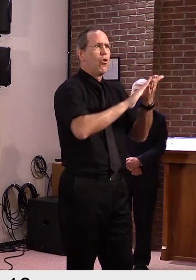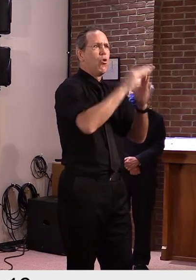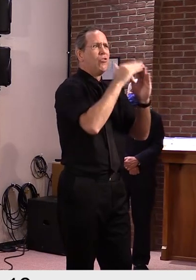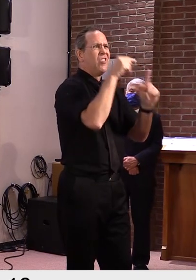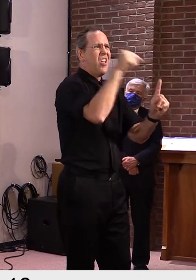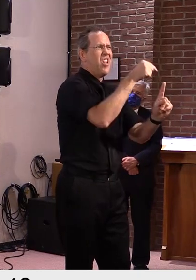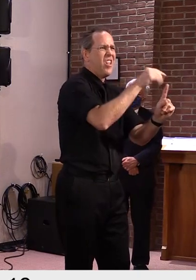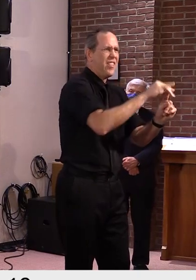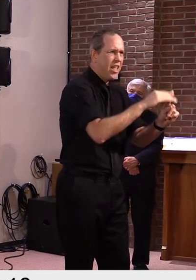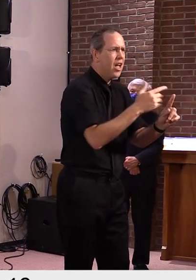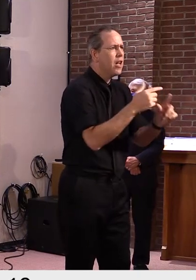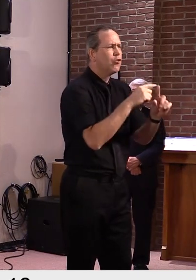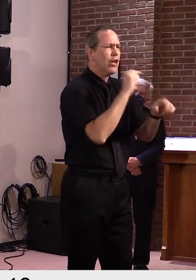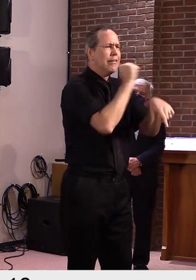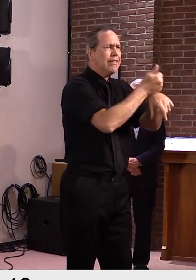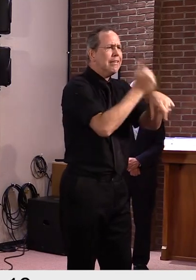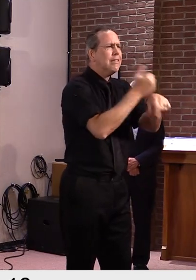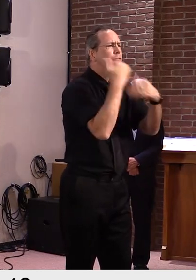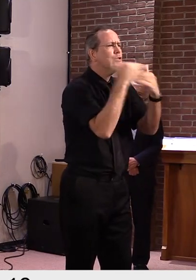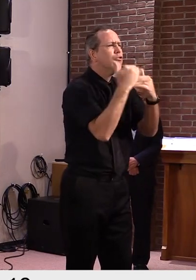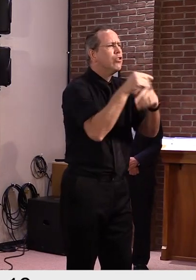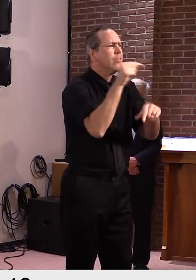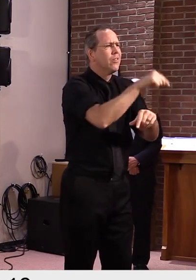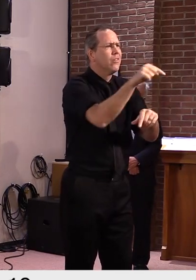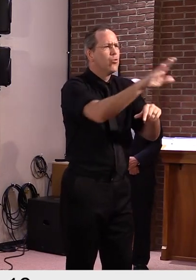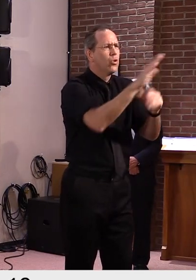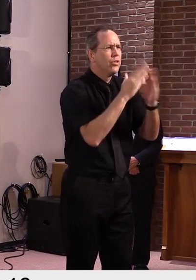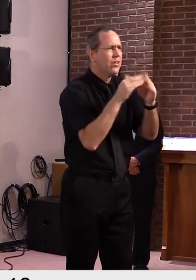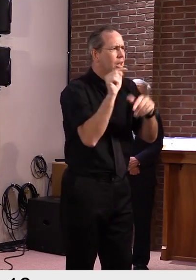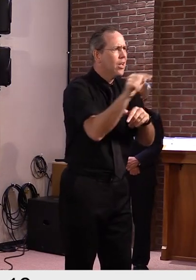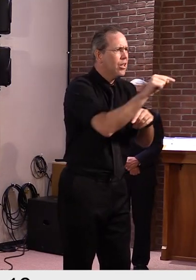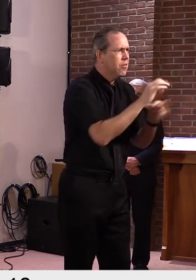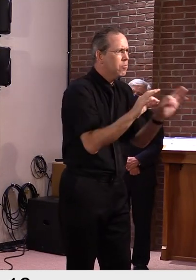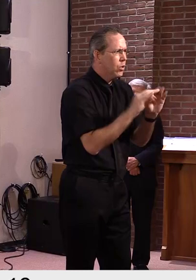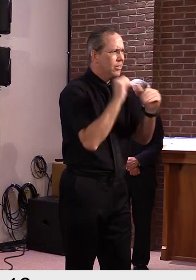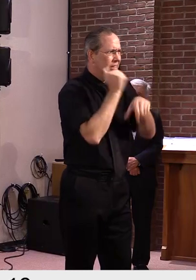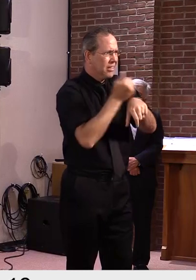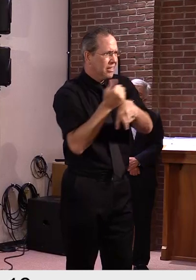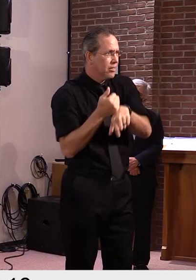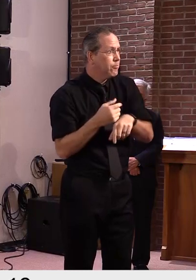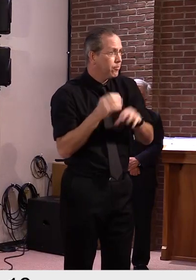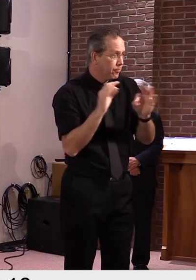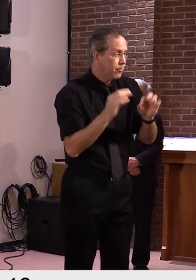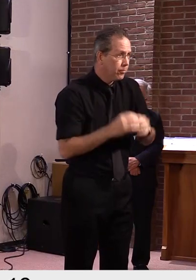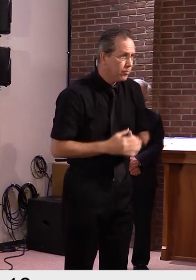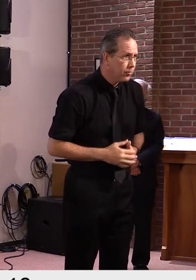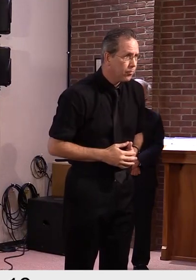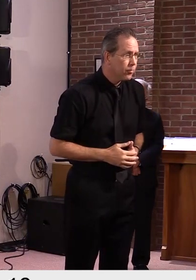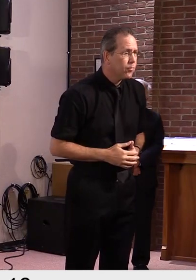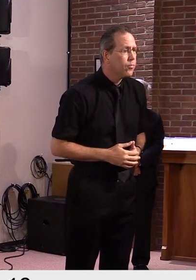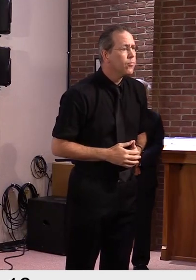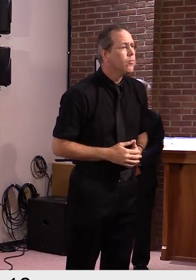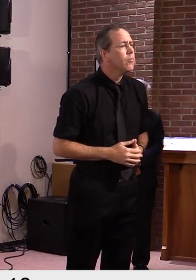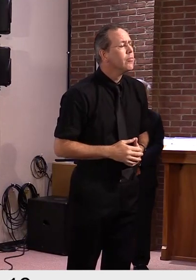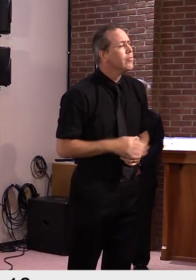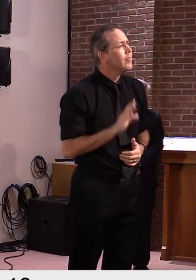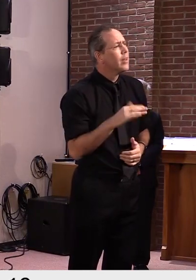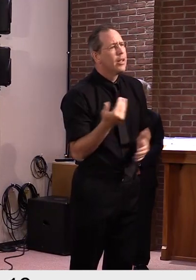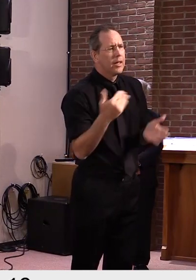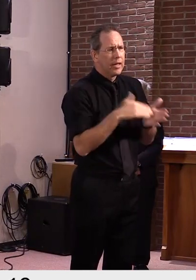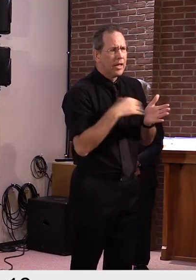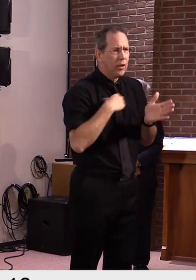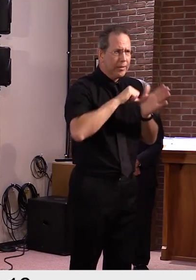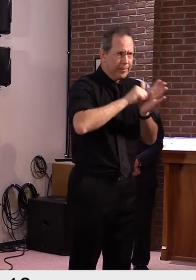we increase the number of people in those areas. Again, it's about prioritizing where contact